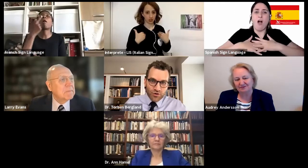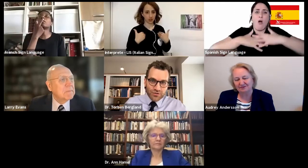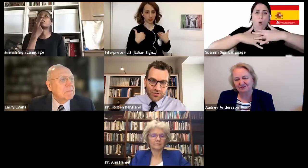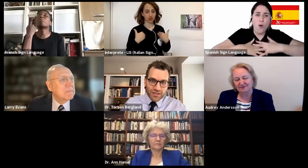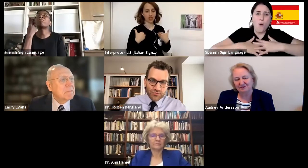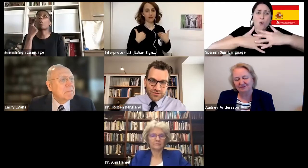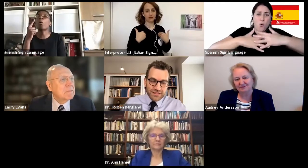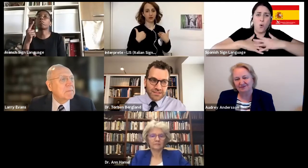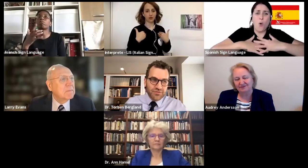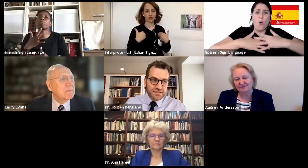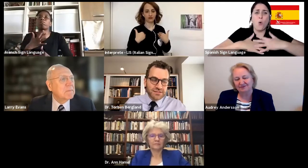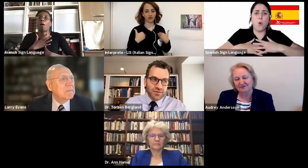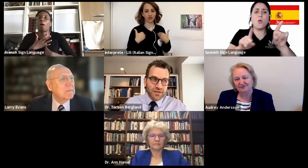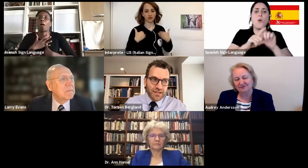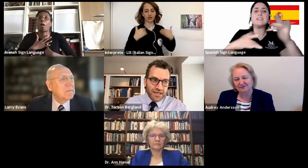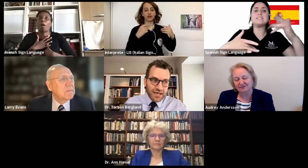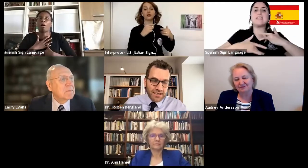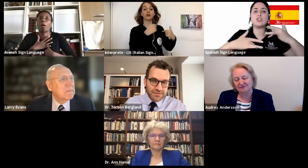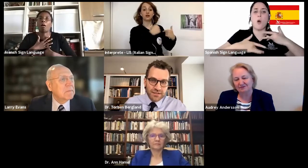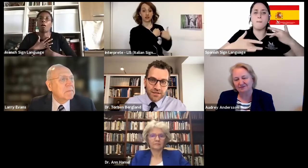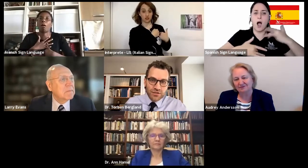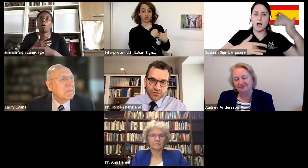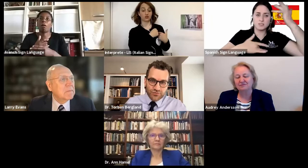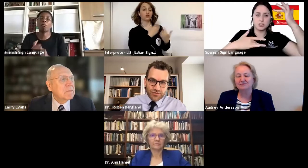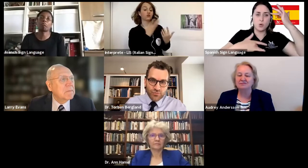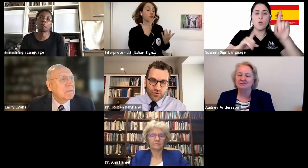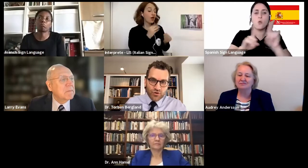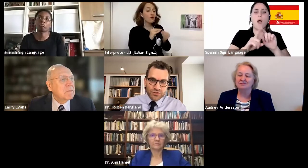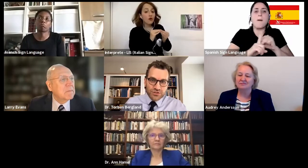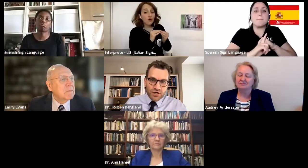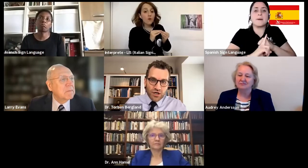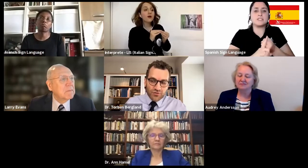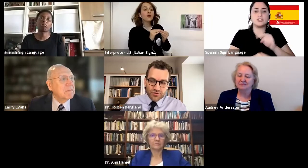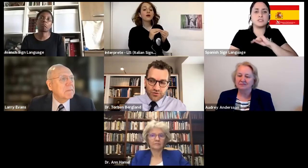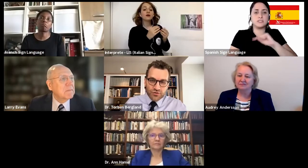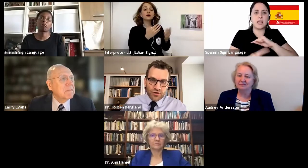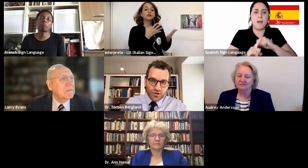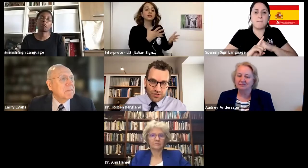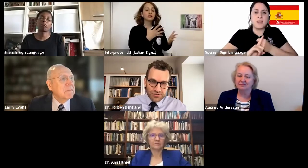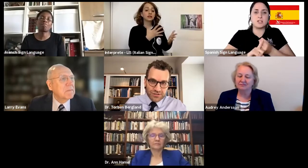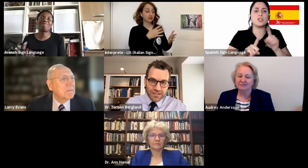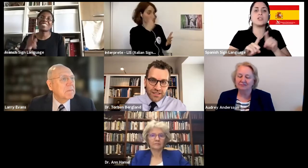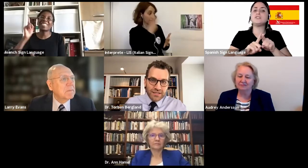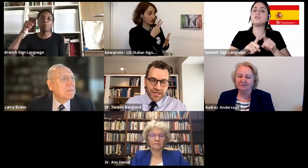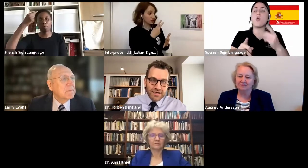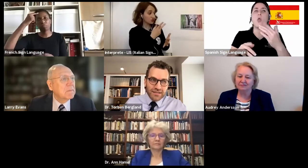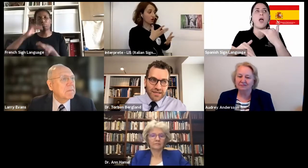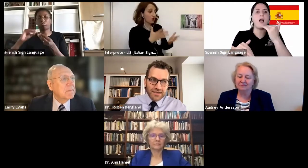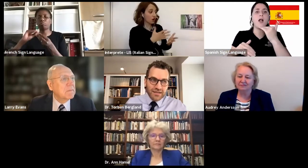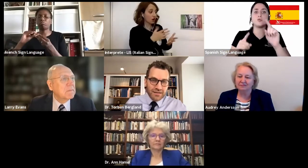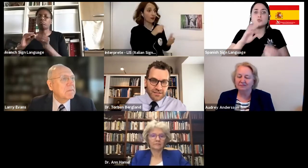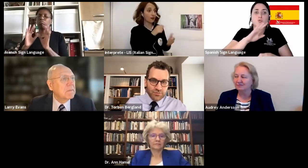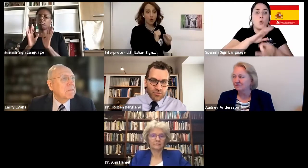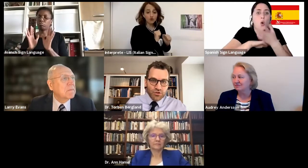to be worked on and processed. If this is something that has sort of emerged after the loss, then